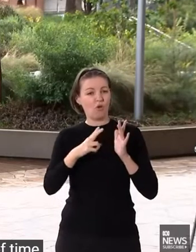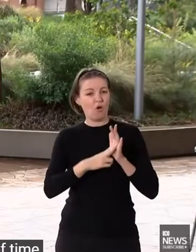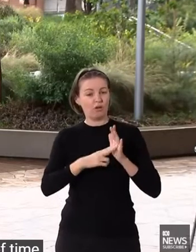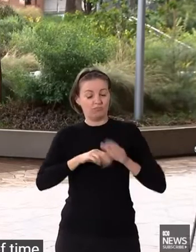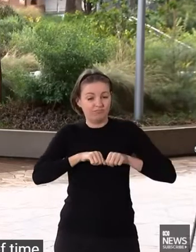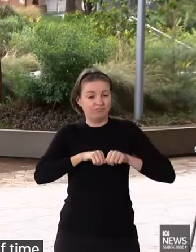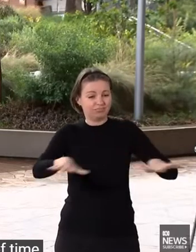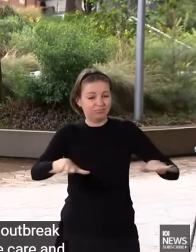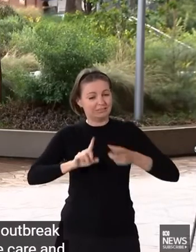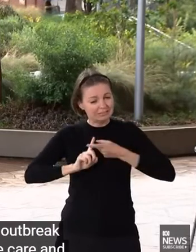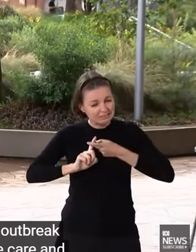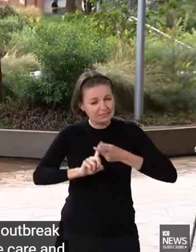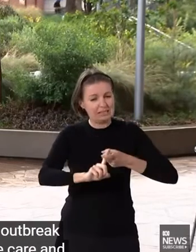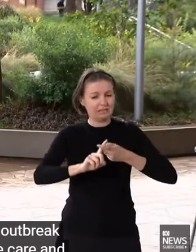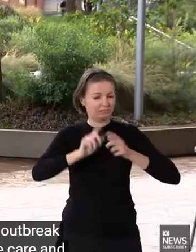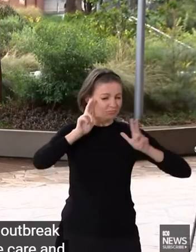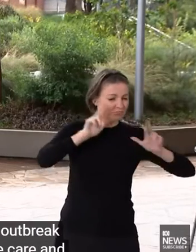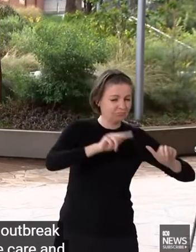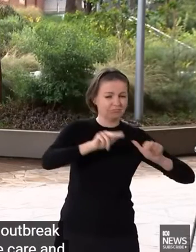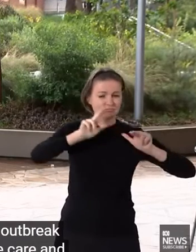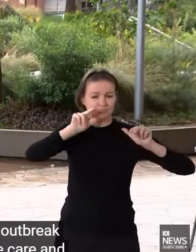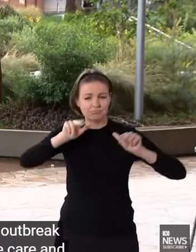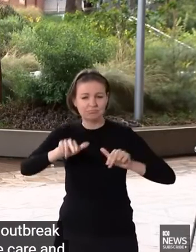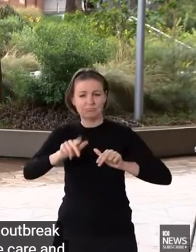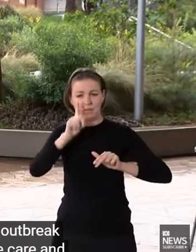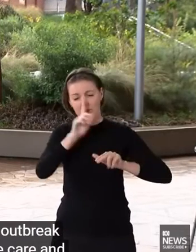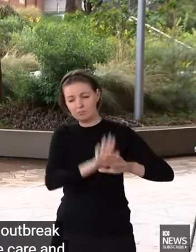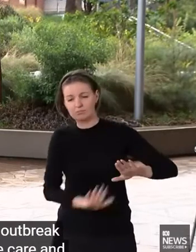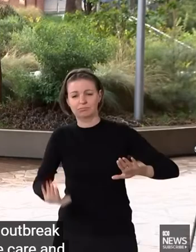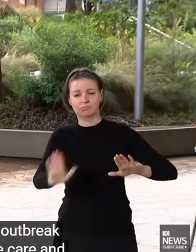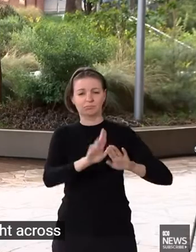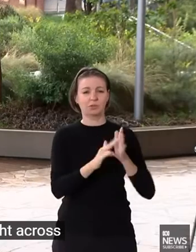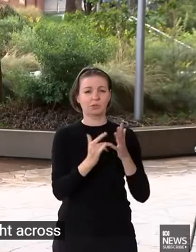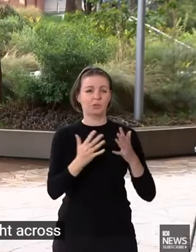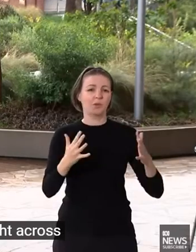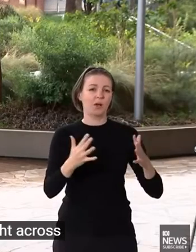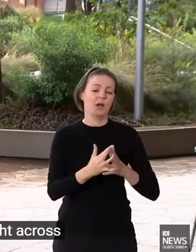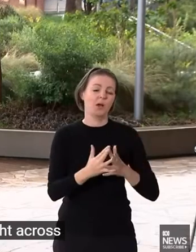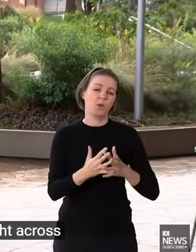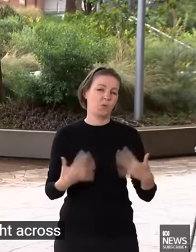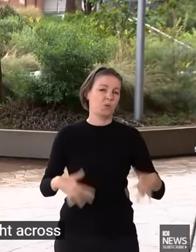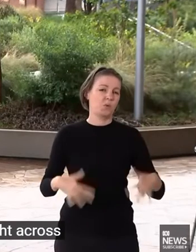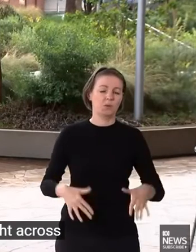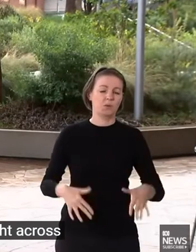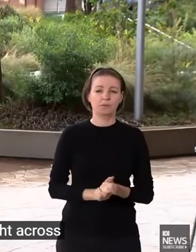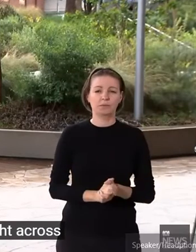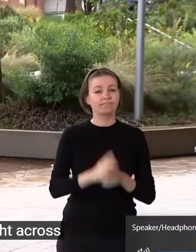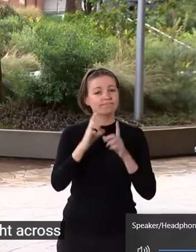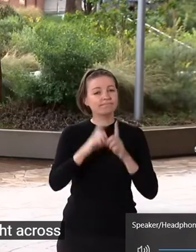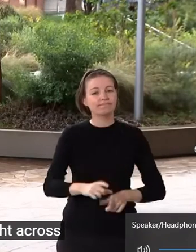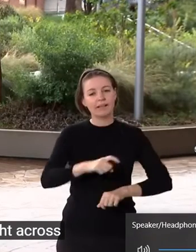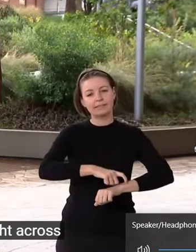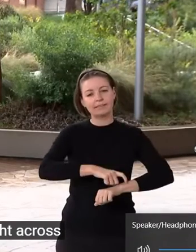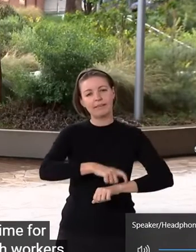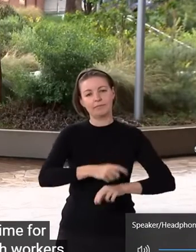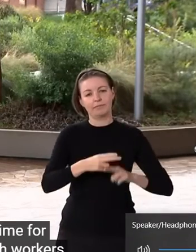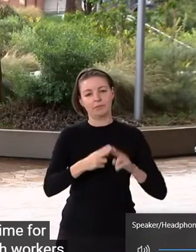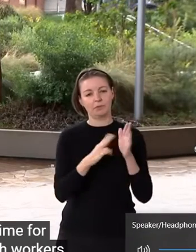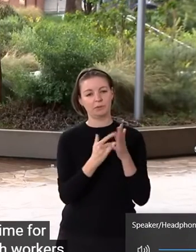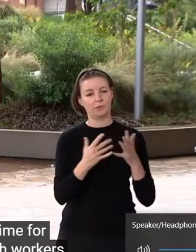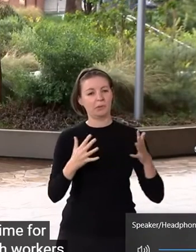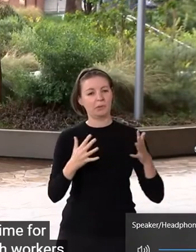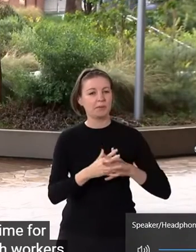and support for people right across our state who need it. It's been a difficult time for our state, but our health workers,